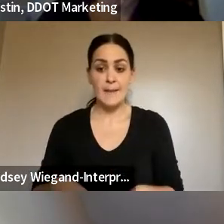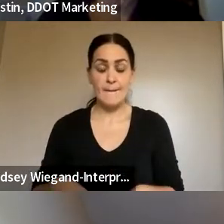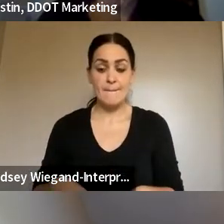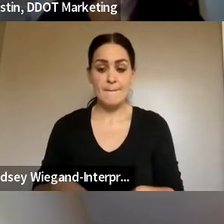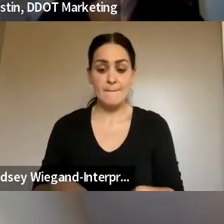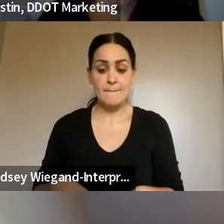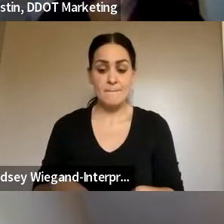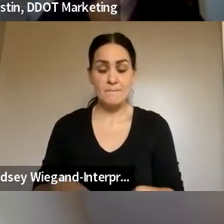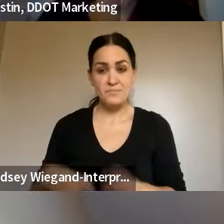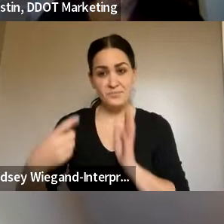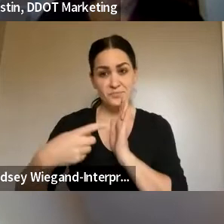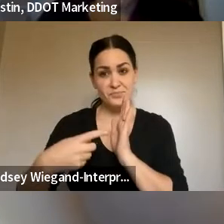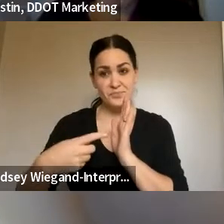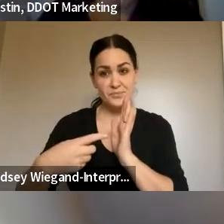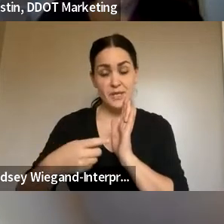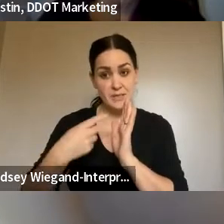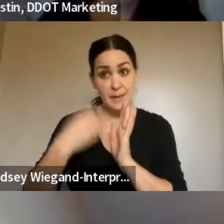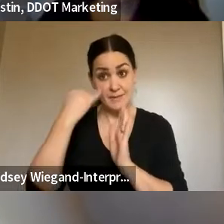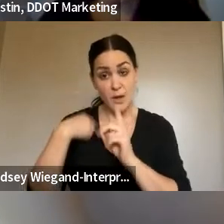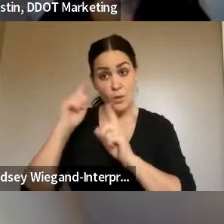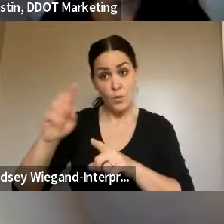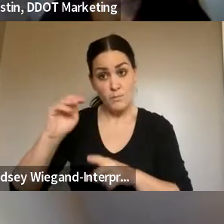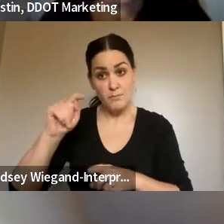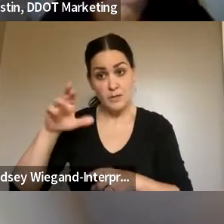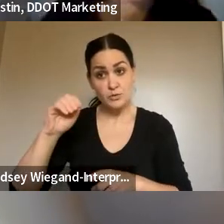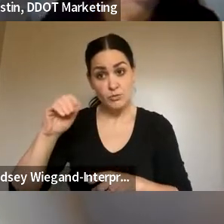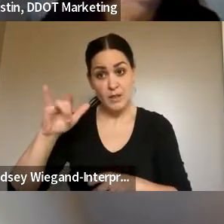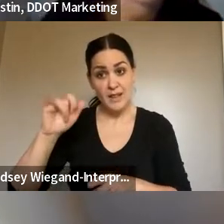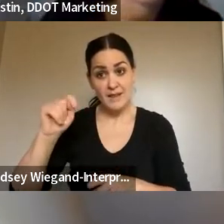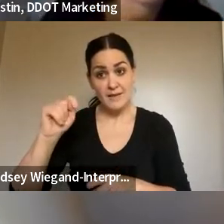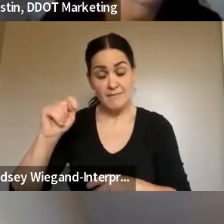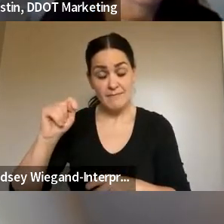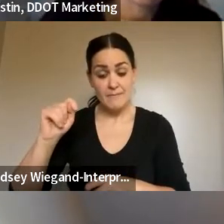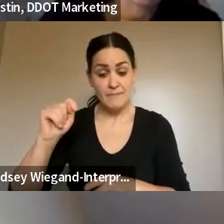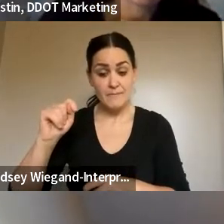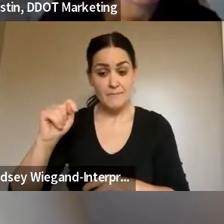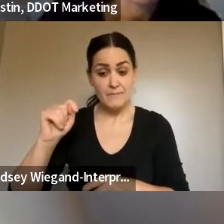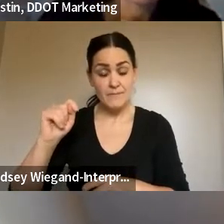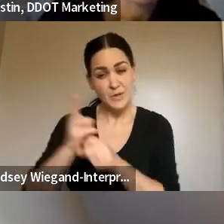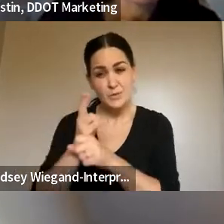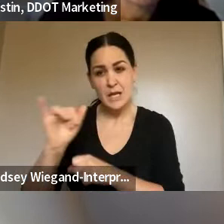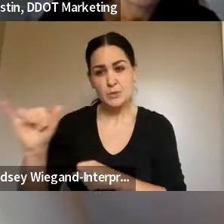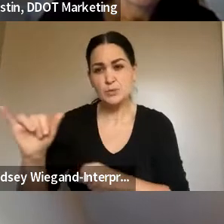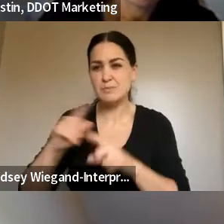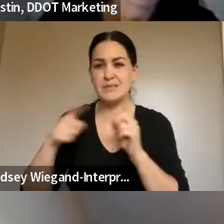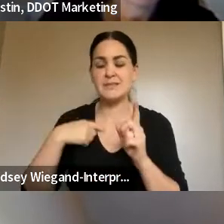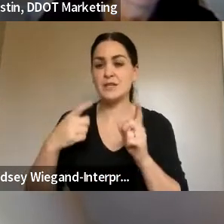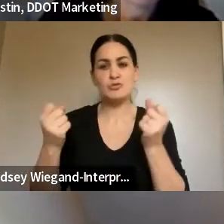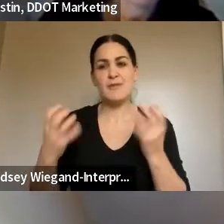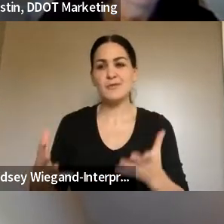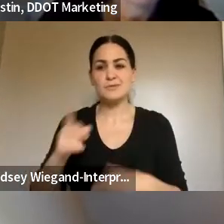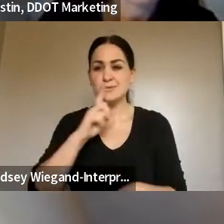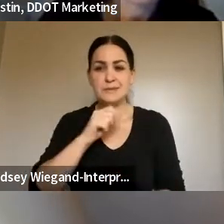I rode Metrolift. I do have Metrolift too. And, you know, drivers, it's not as patient with some of the